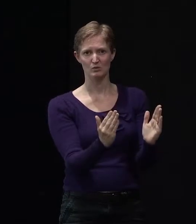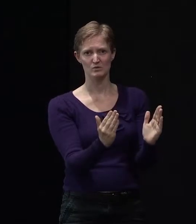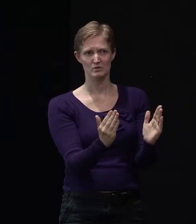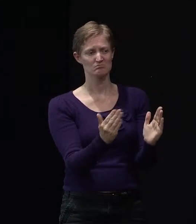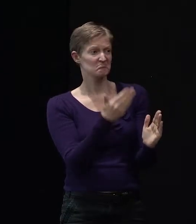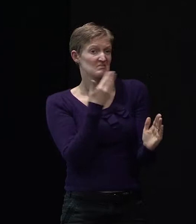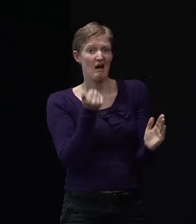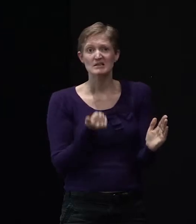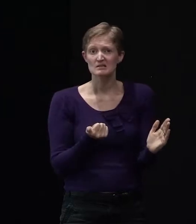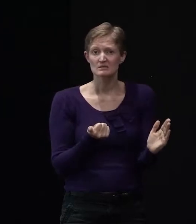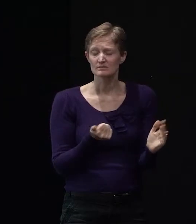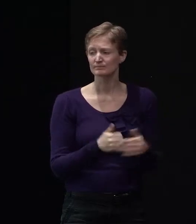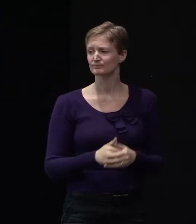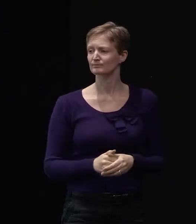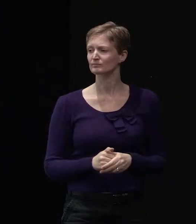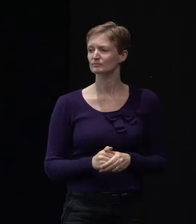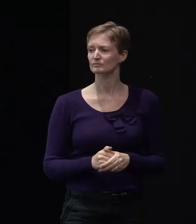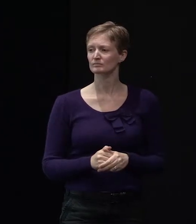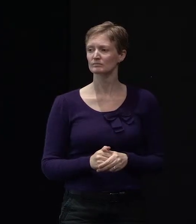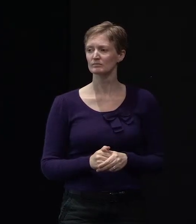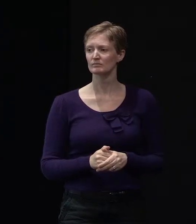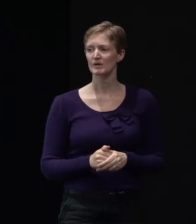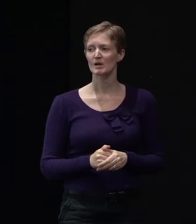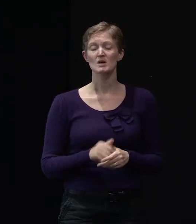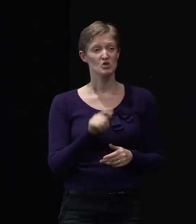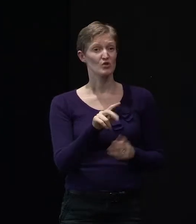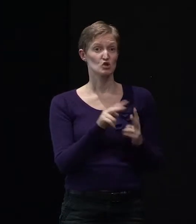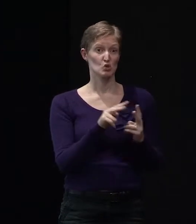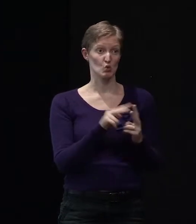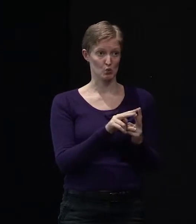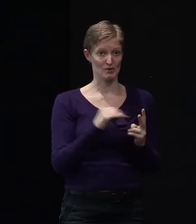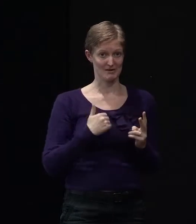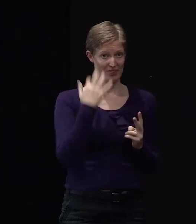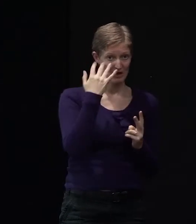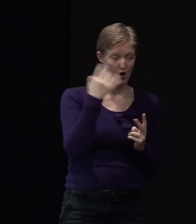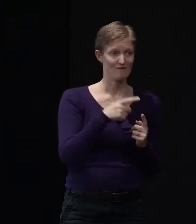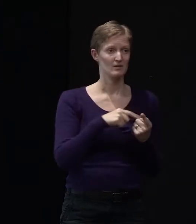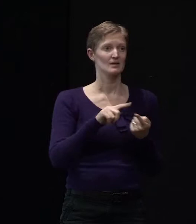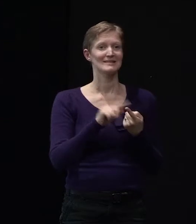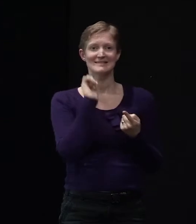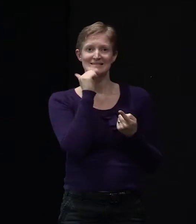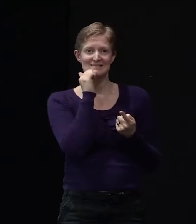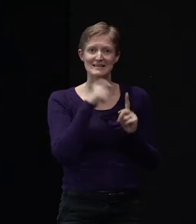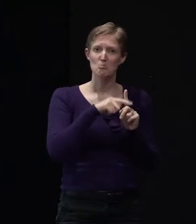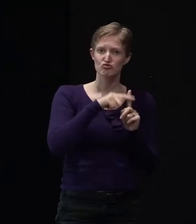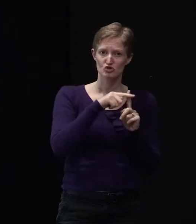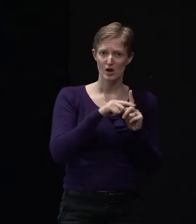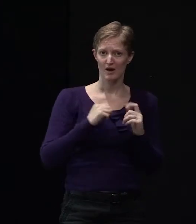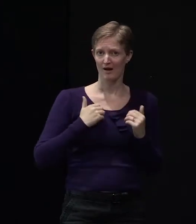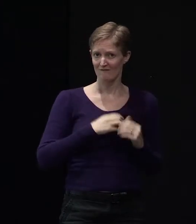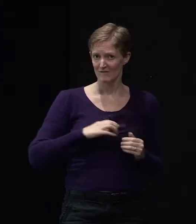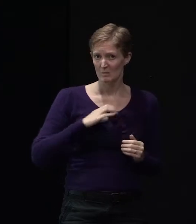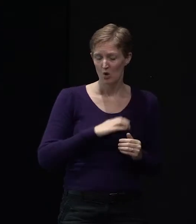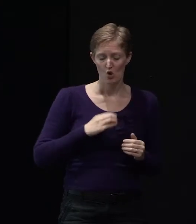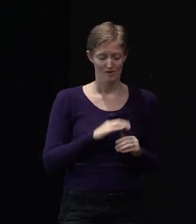nicer place to live in. And those are two basic things, is thermal comfort. So, wall insulation, floor